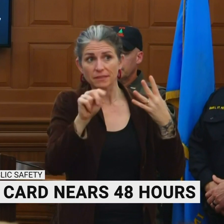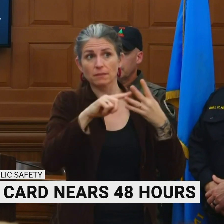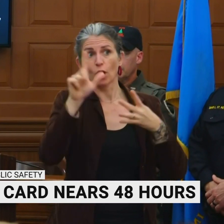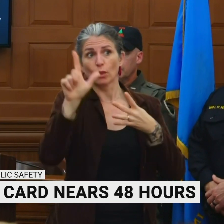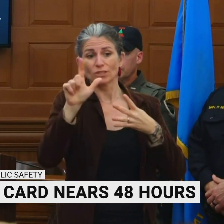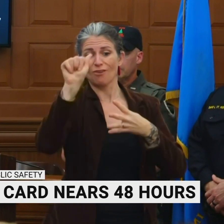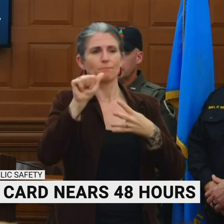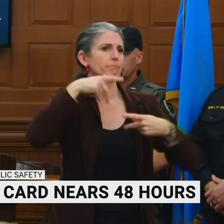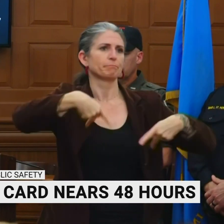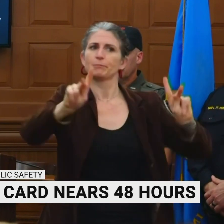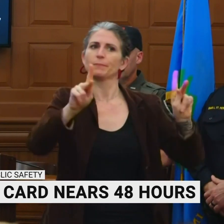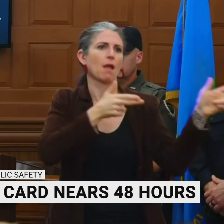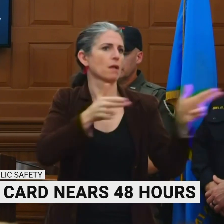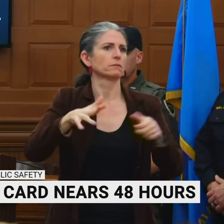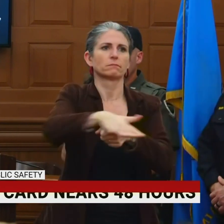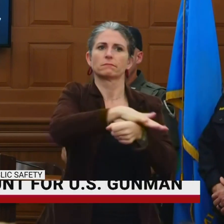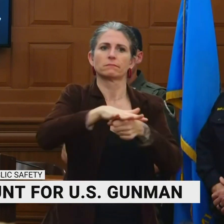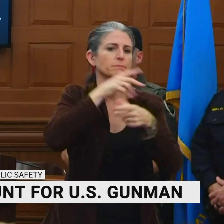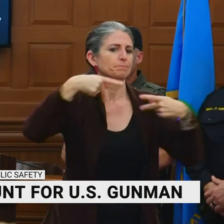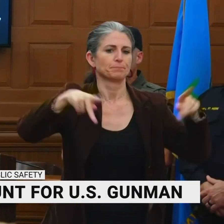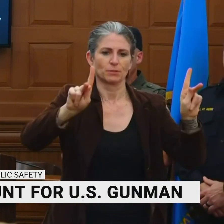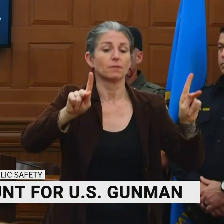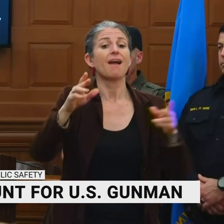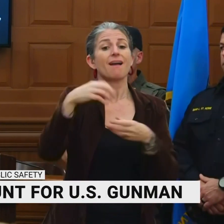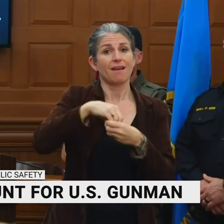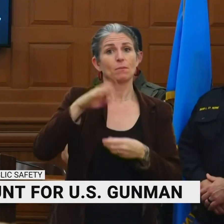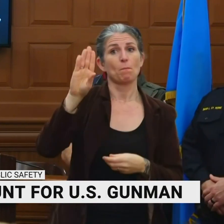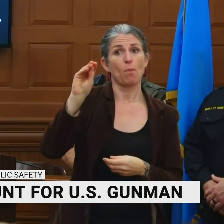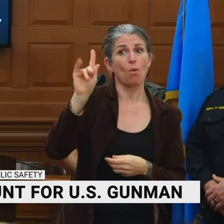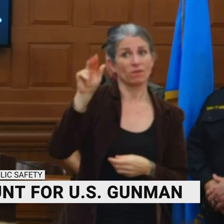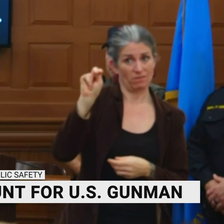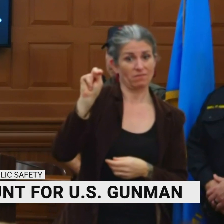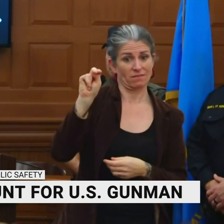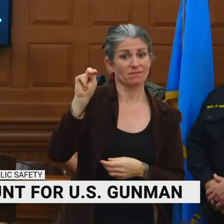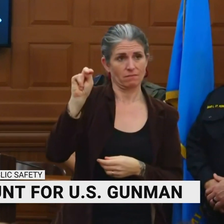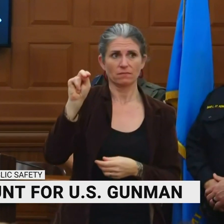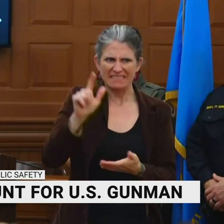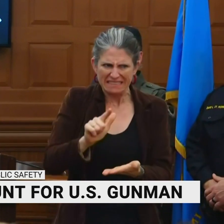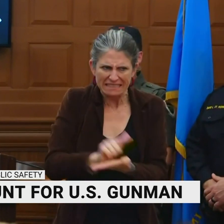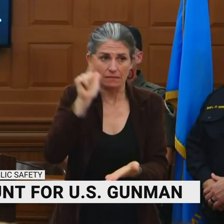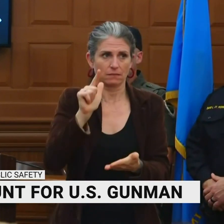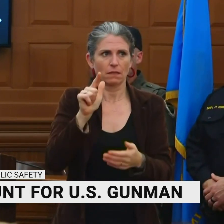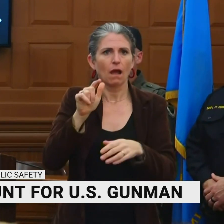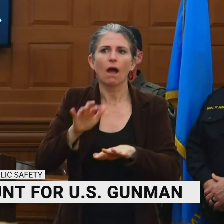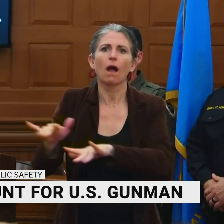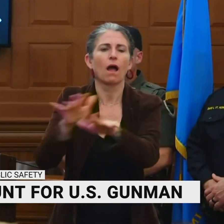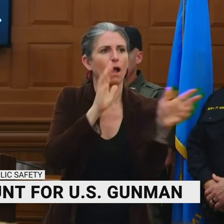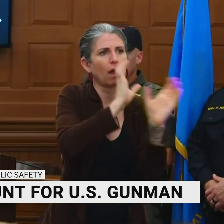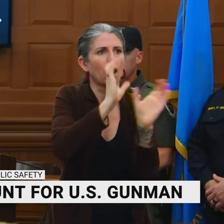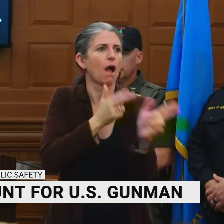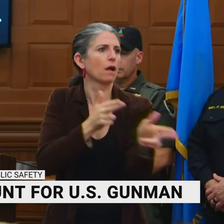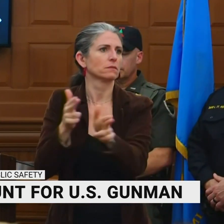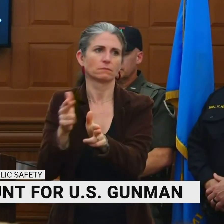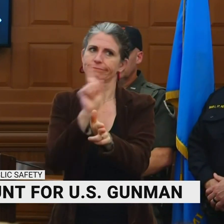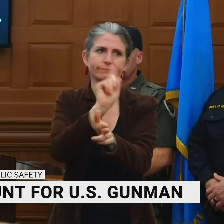to search in Lewiston, Lisbon, Bowdoin, and Monmouth for the suspect, Robert Carr, and recommend individuals remain vigilant. Businesses